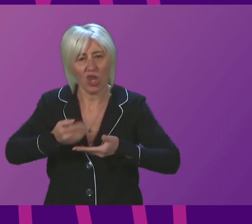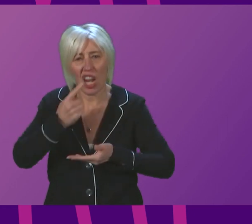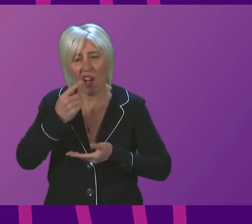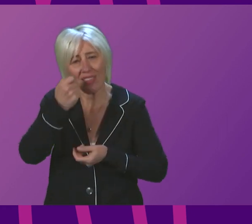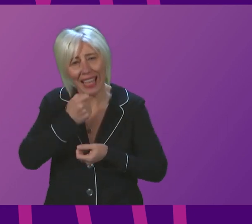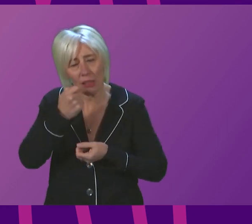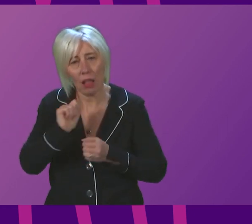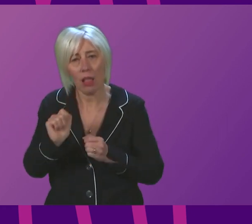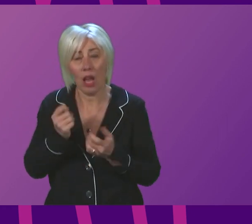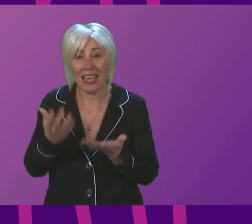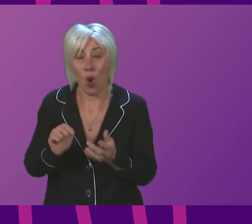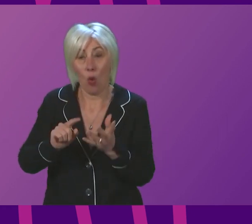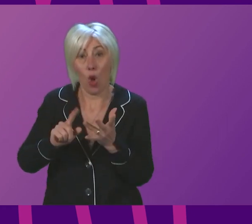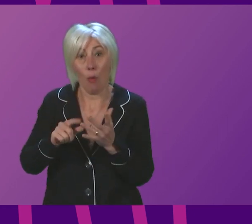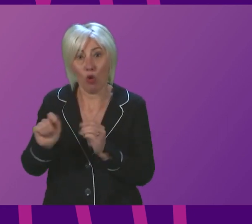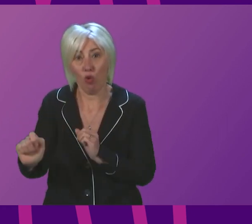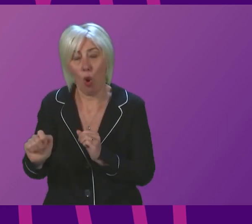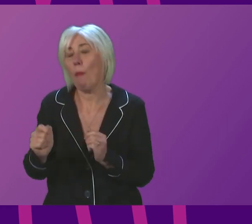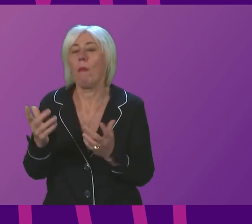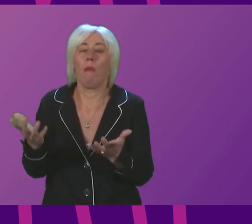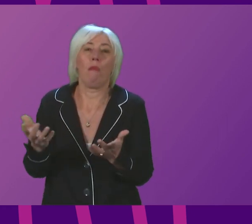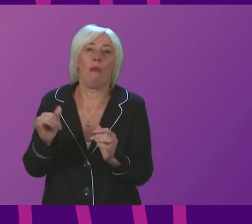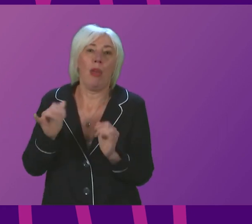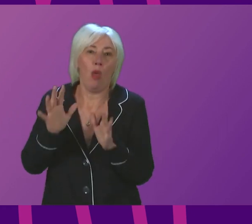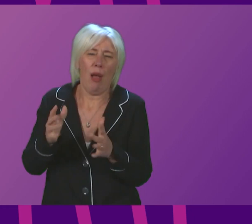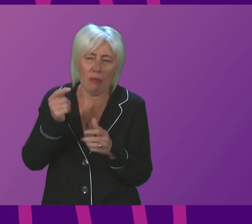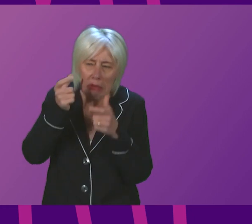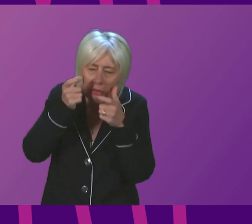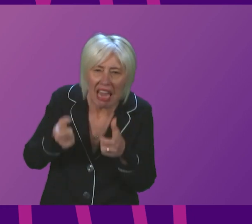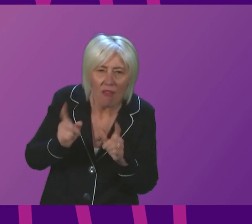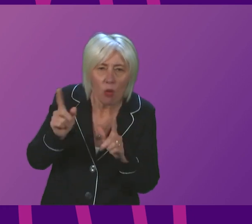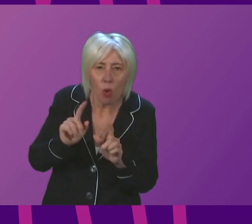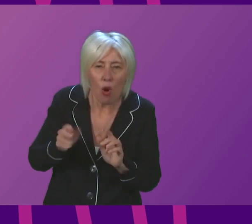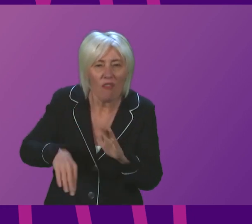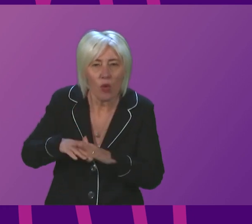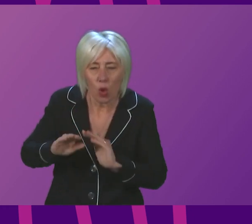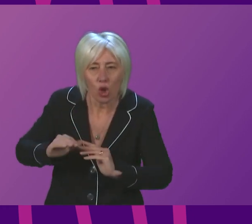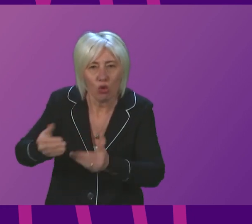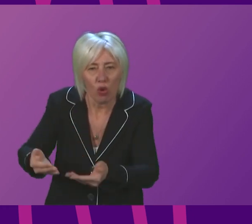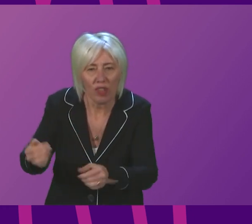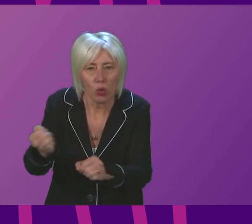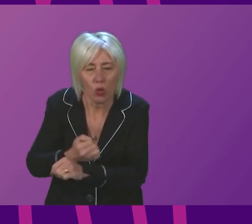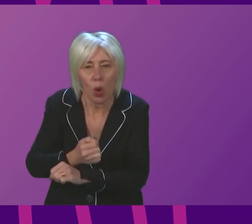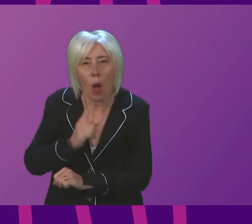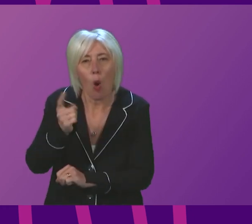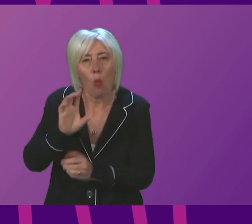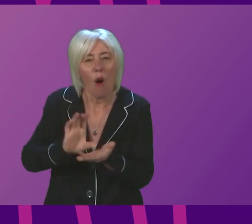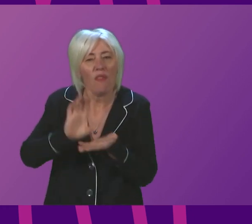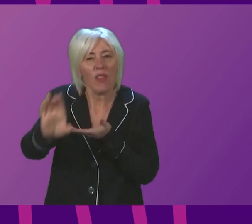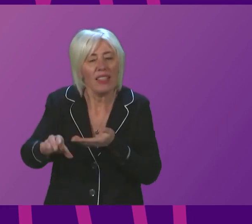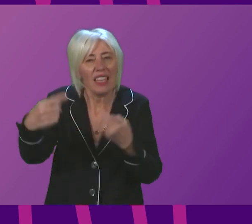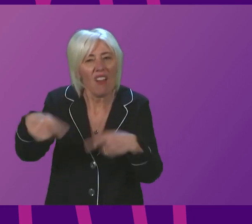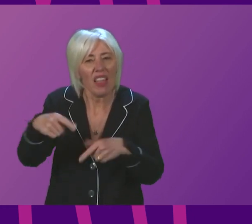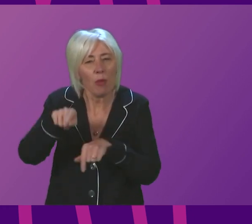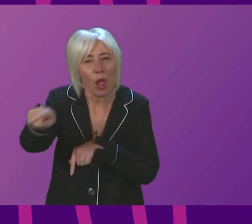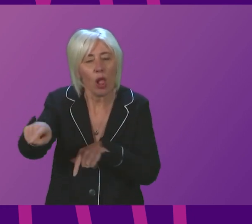variant, the full resumption of services will, of course, have to be done cautiously. Can the First Minister outline what funding has been made available to